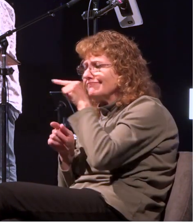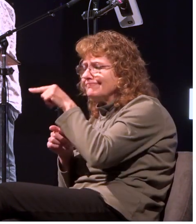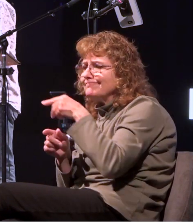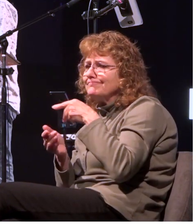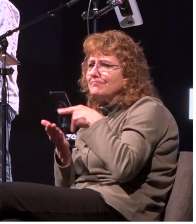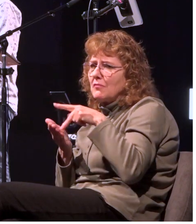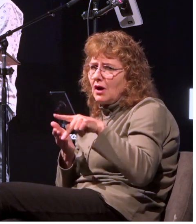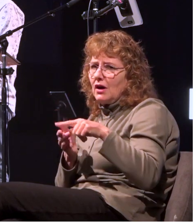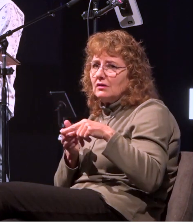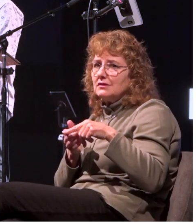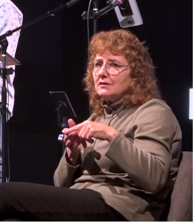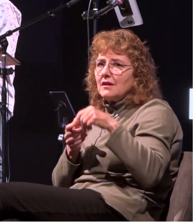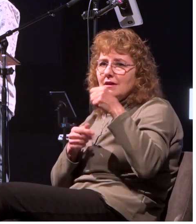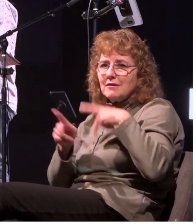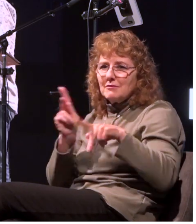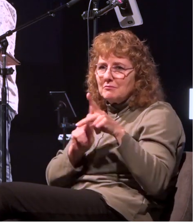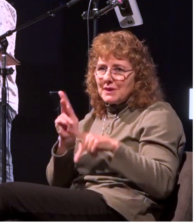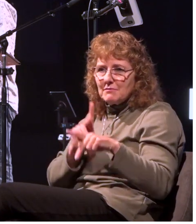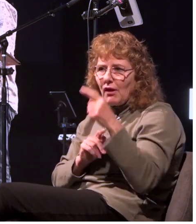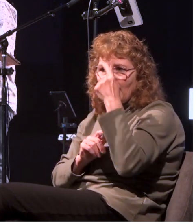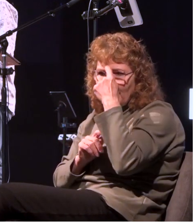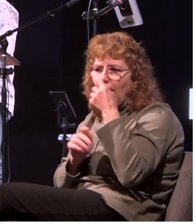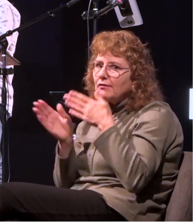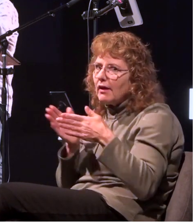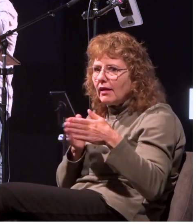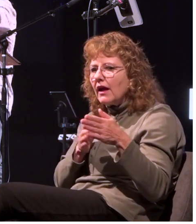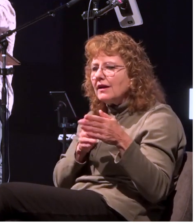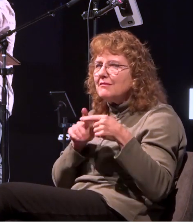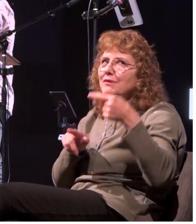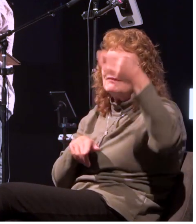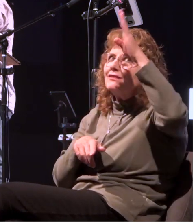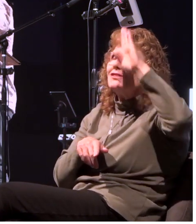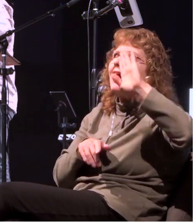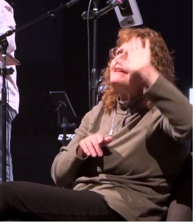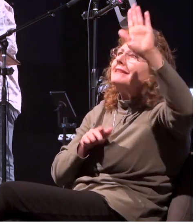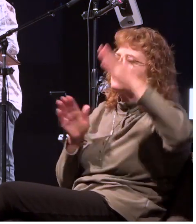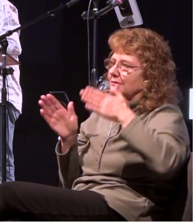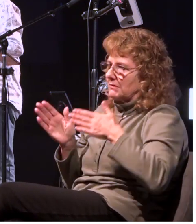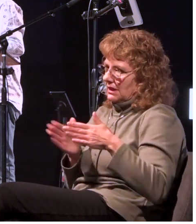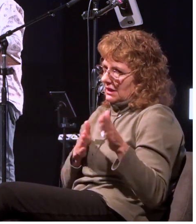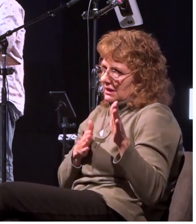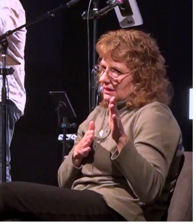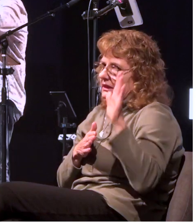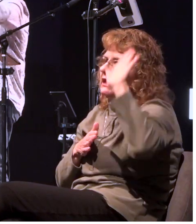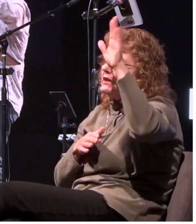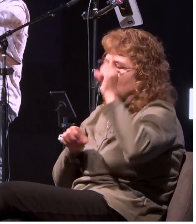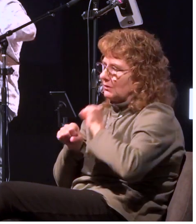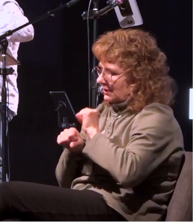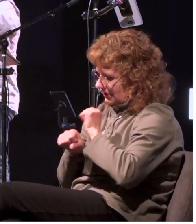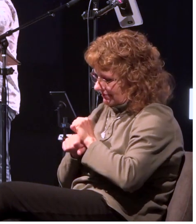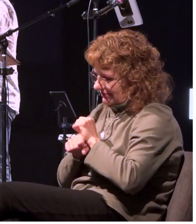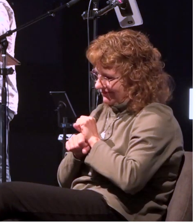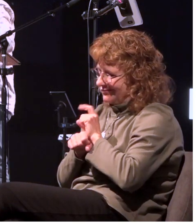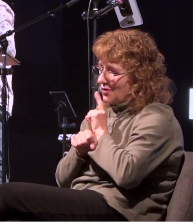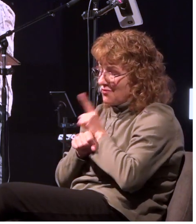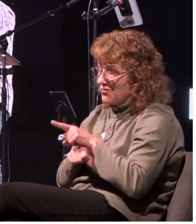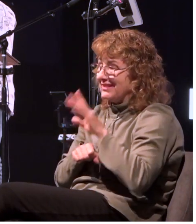man intended god had work for paul to do there so ultimately this was god's determination